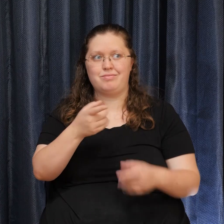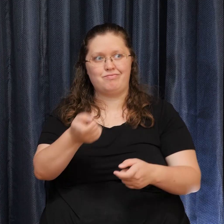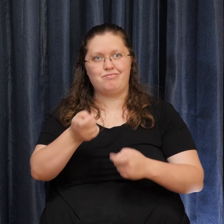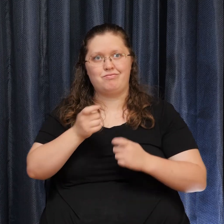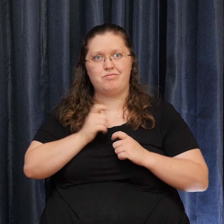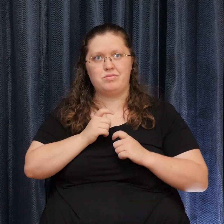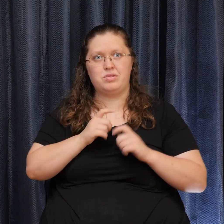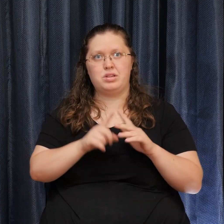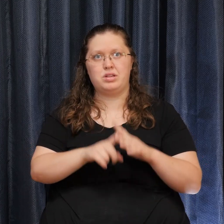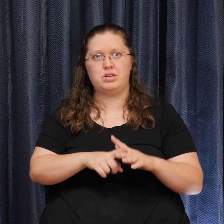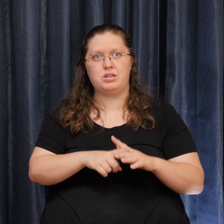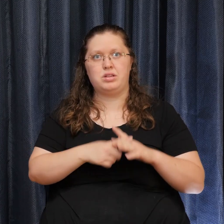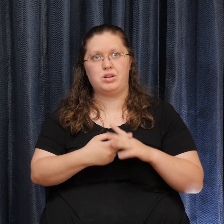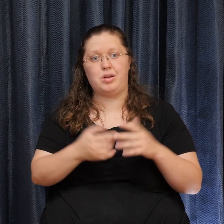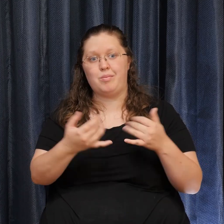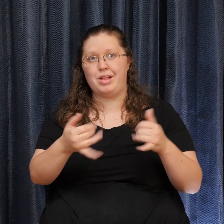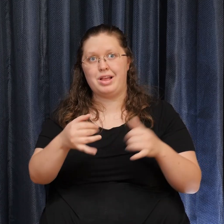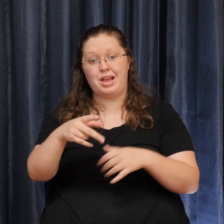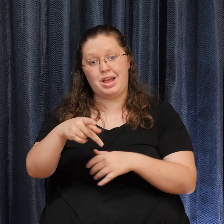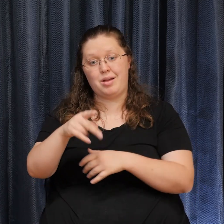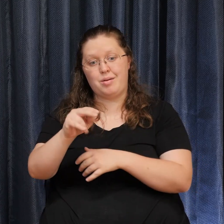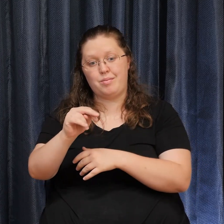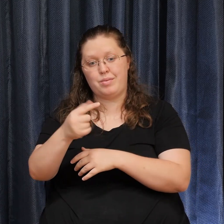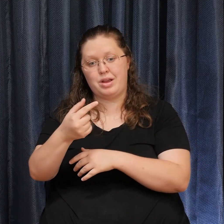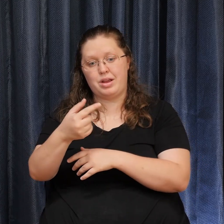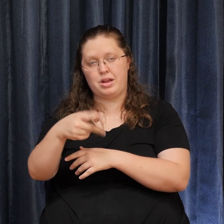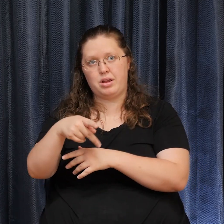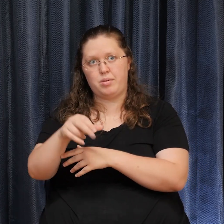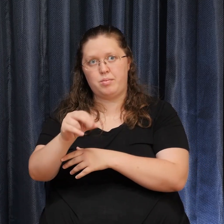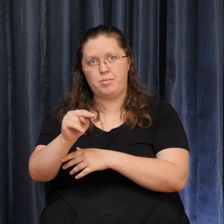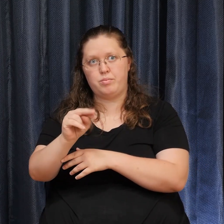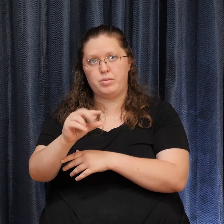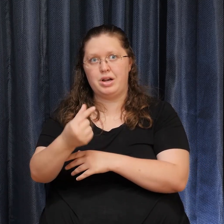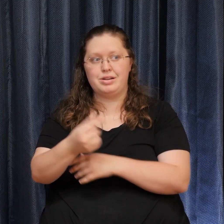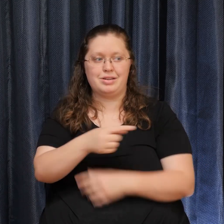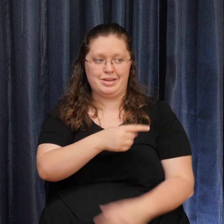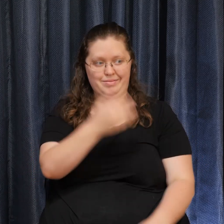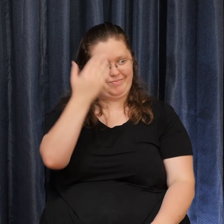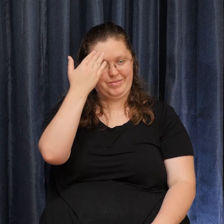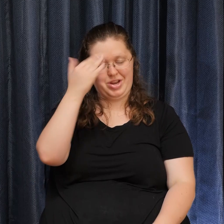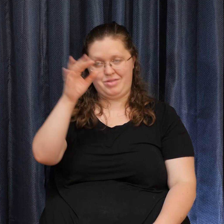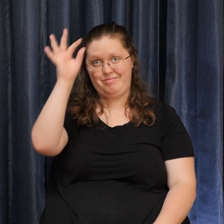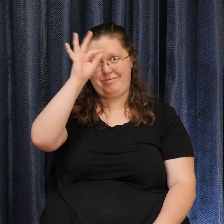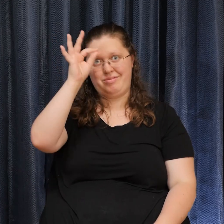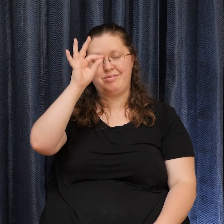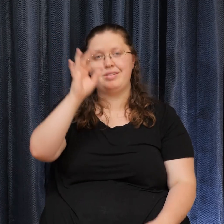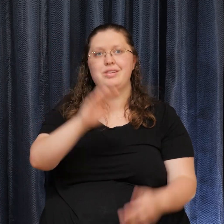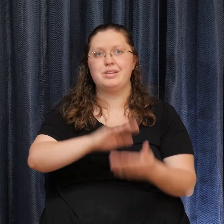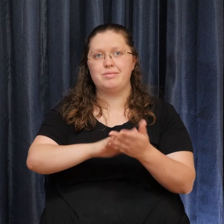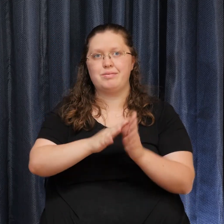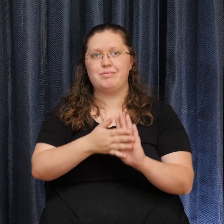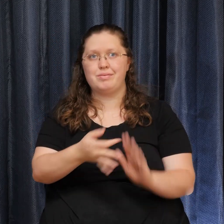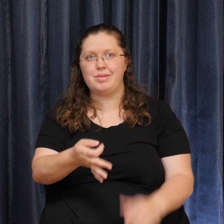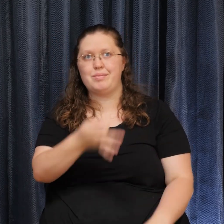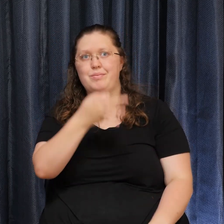Ping pong Even though it was Not something That he was familiar with And he became A master He began to